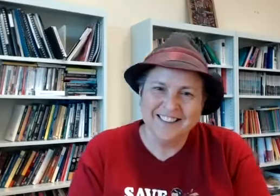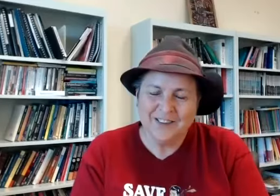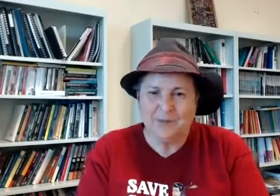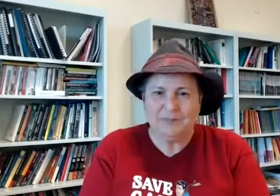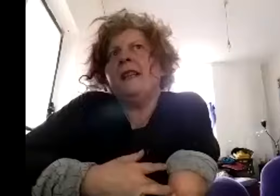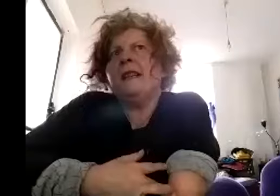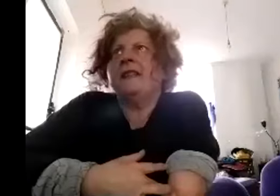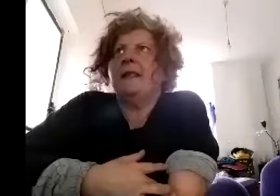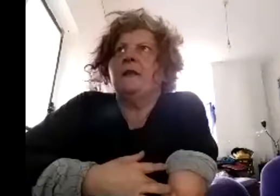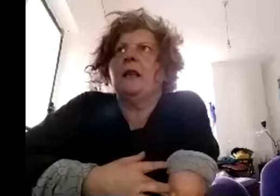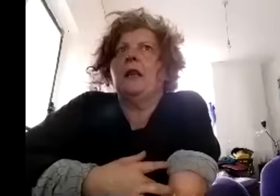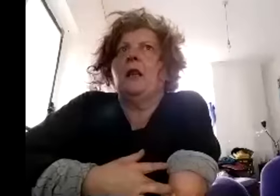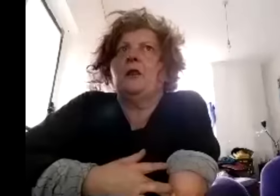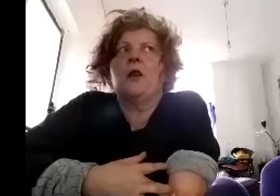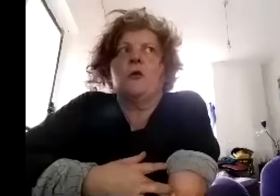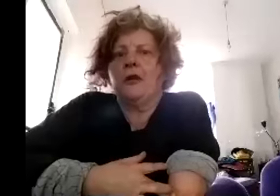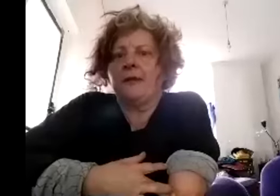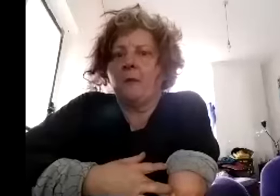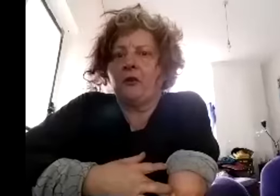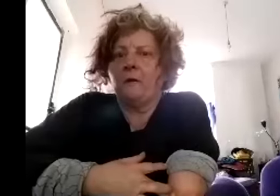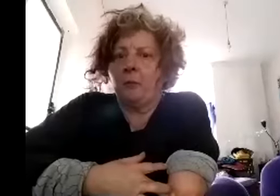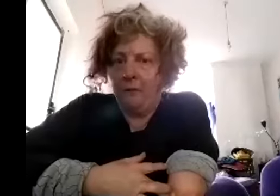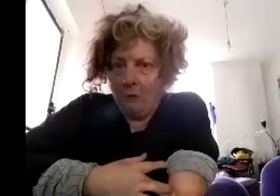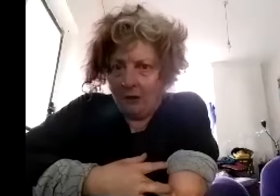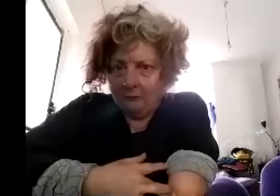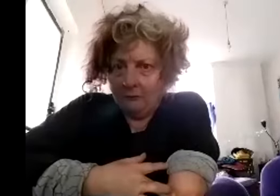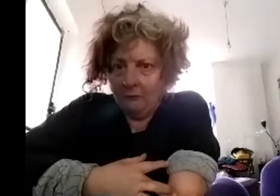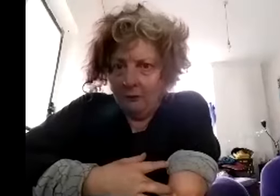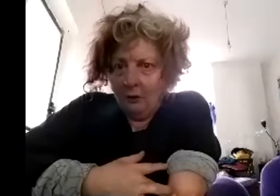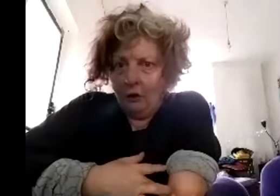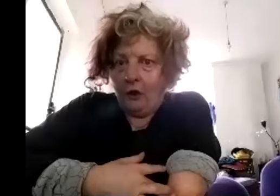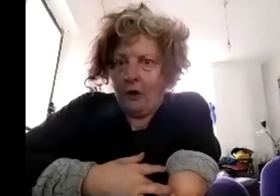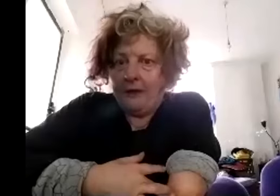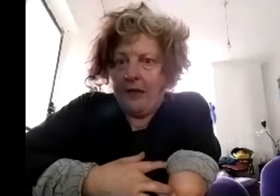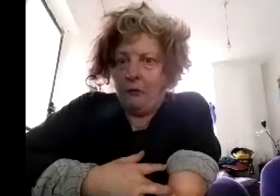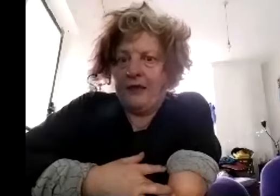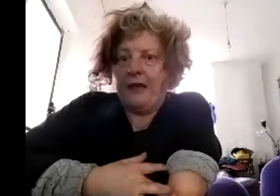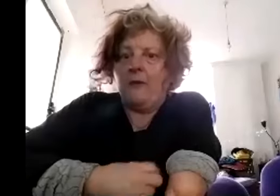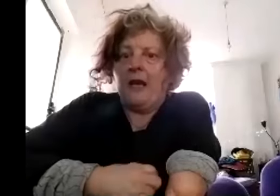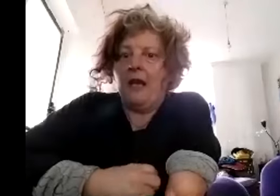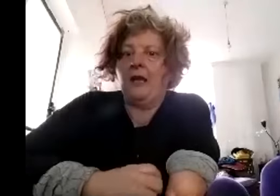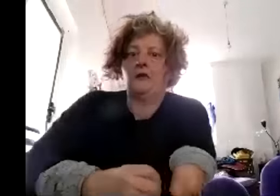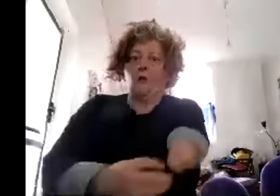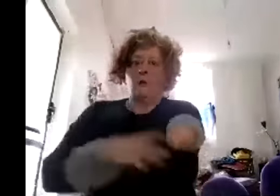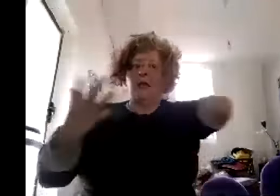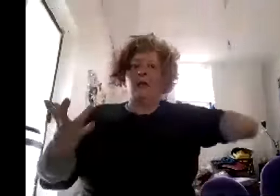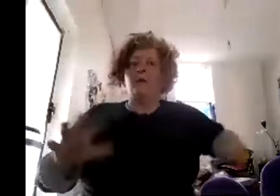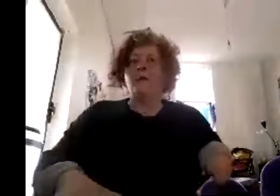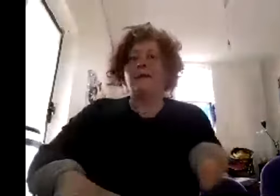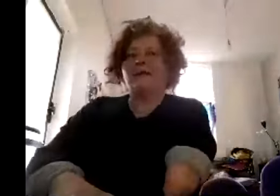i think it's definitely an internal transformation for the performer you know like to be able to get up there and talk about i remember just